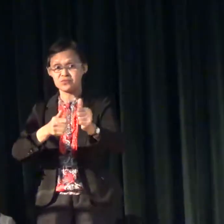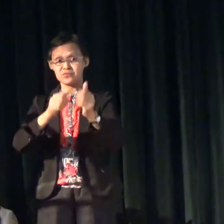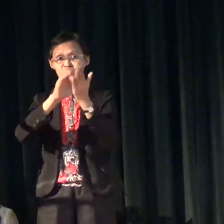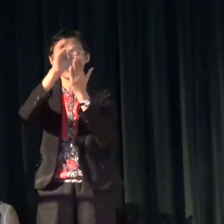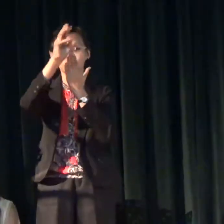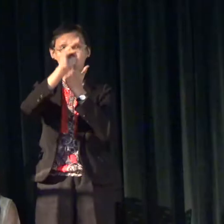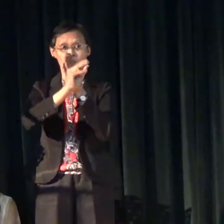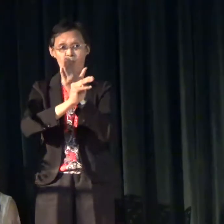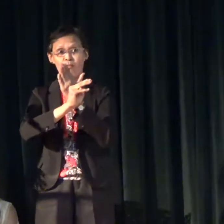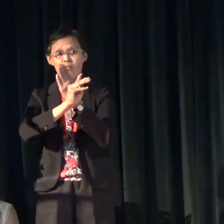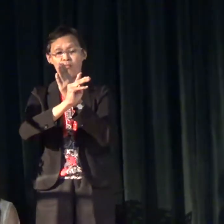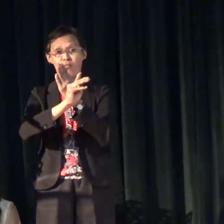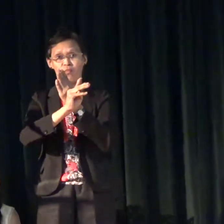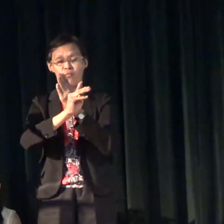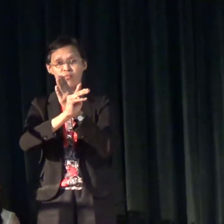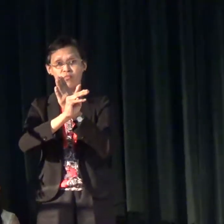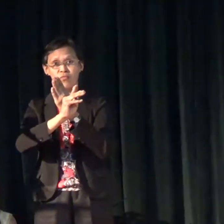curriculum.